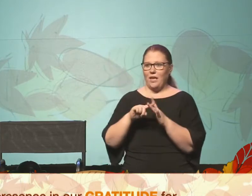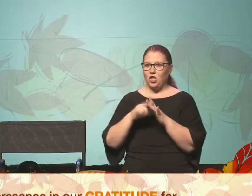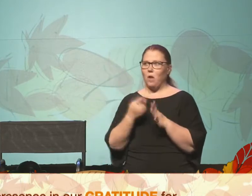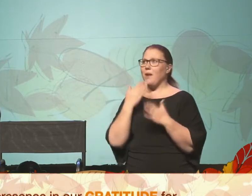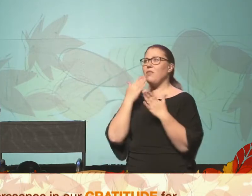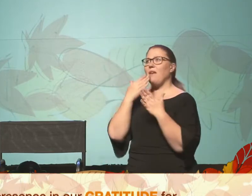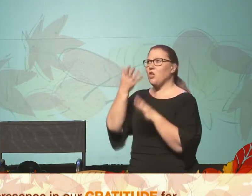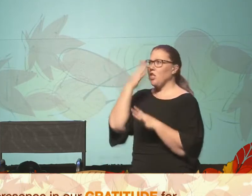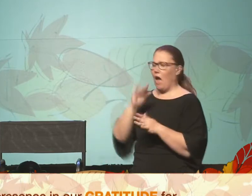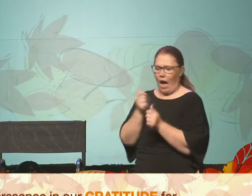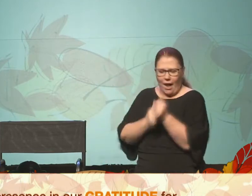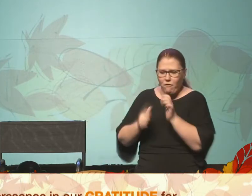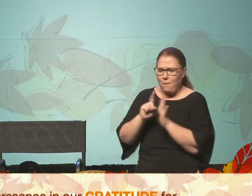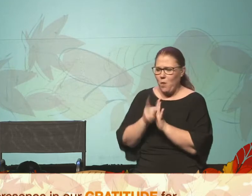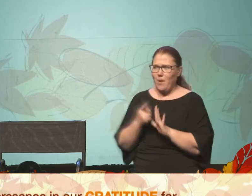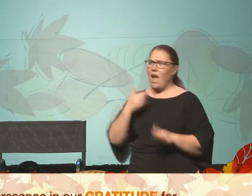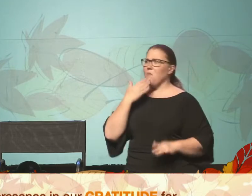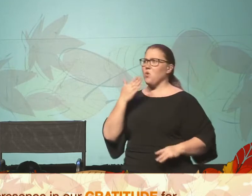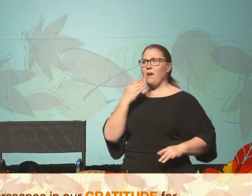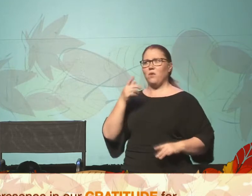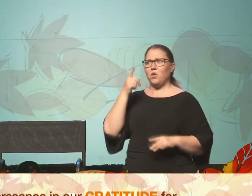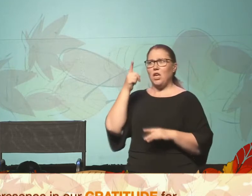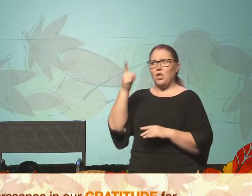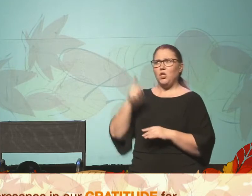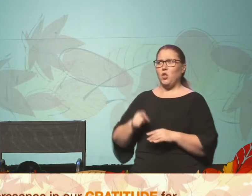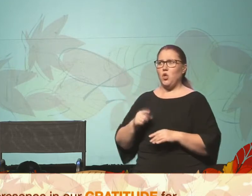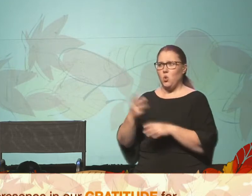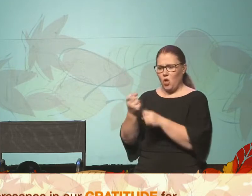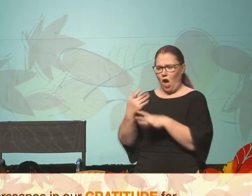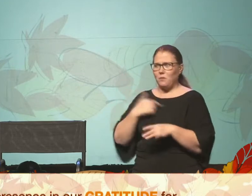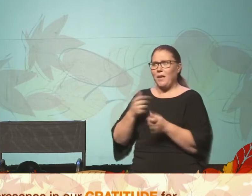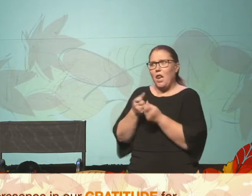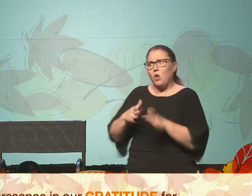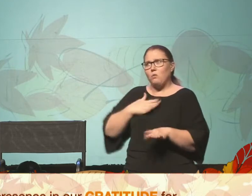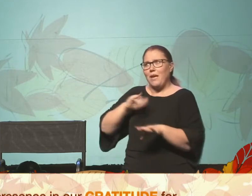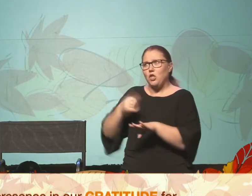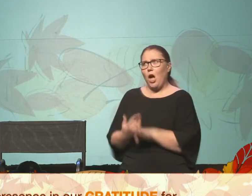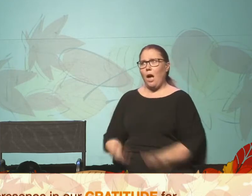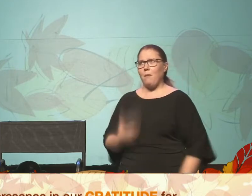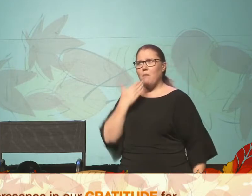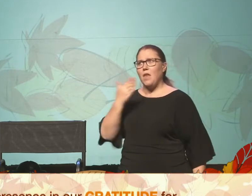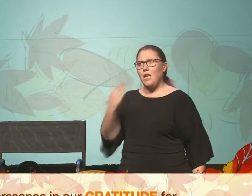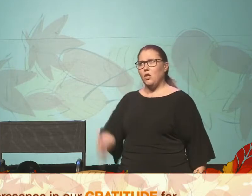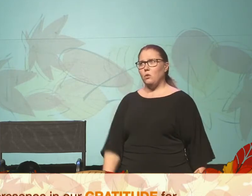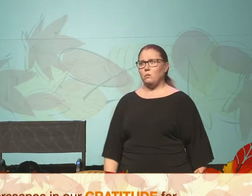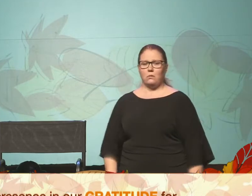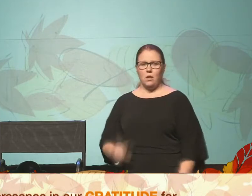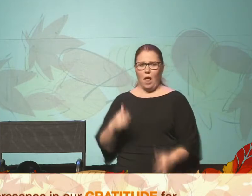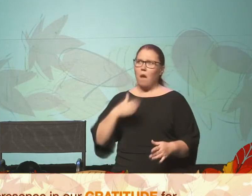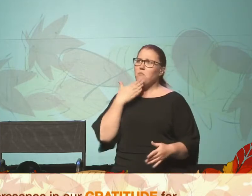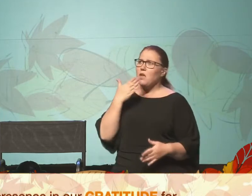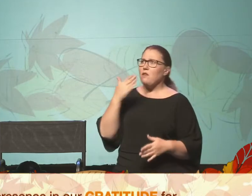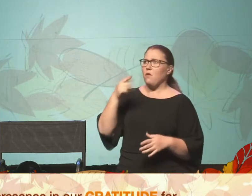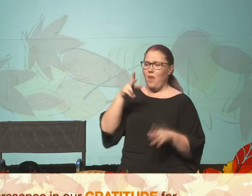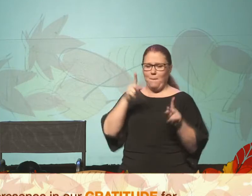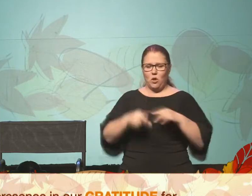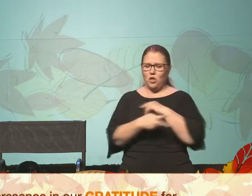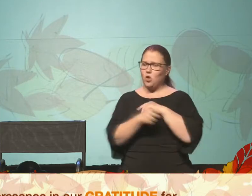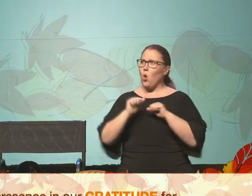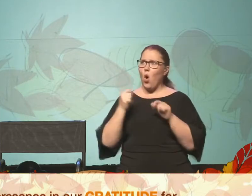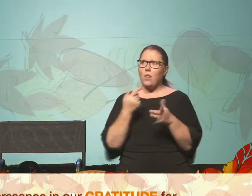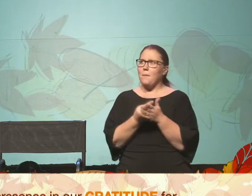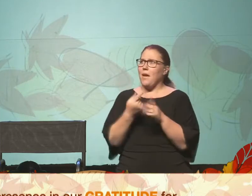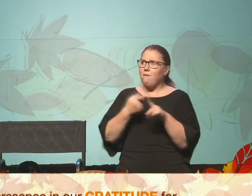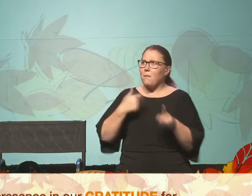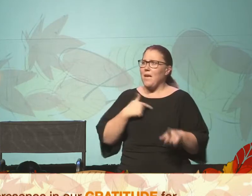thankful to God. I'm just so grateful, God, that you caused me to lose my job. I'm just so grateful that that person stole all that money from